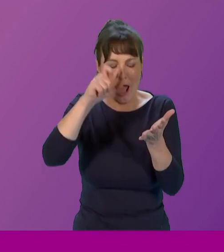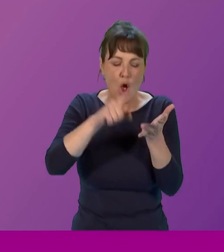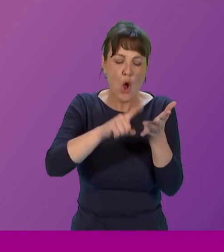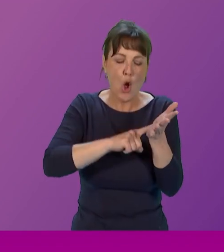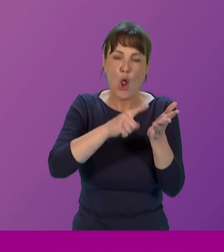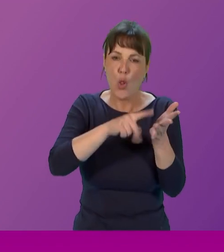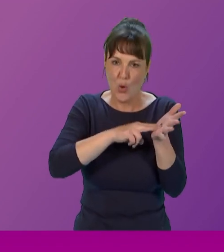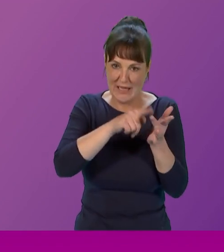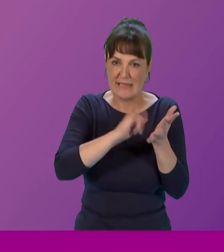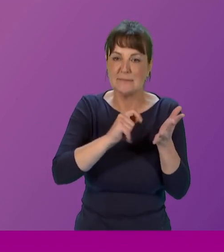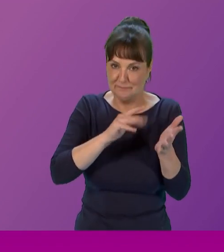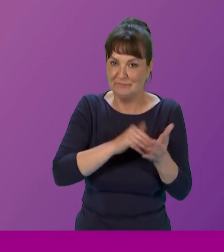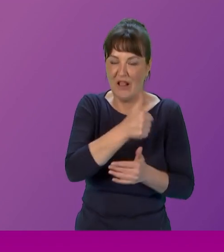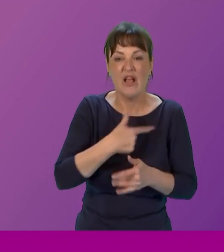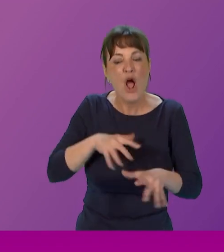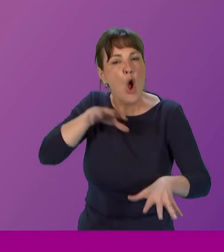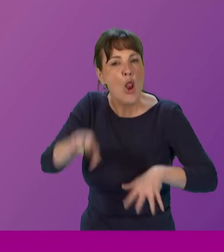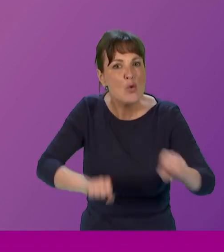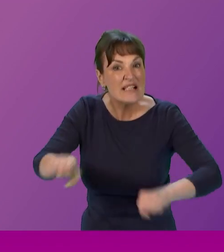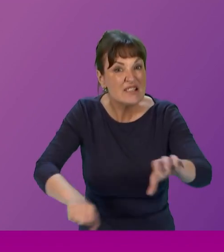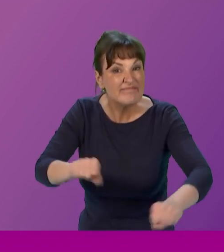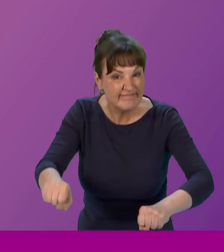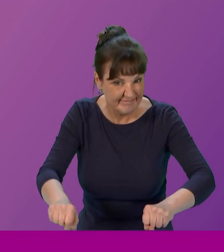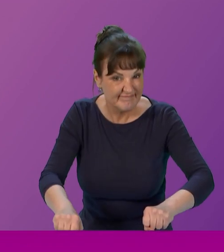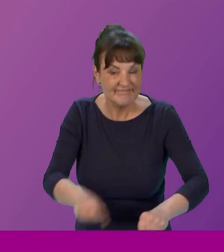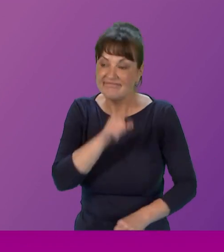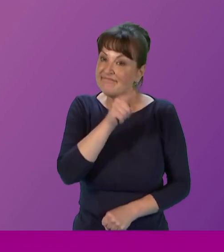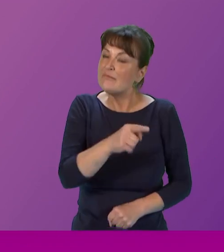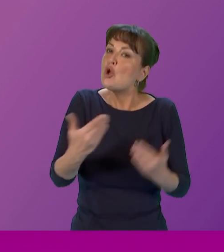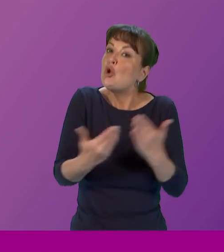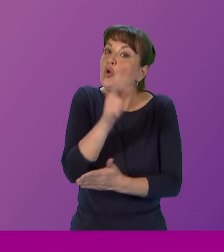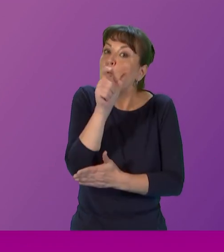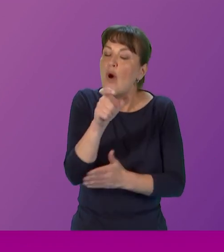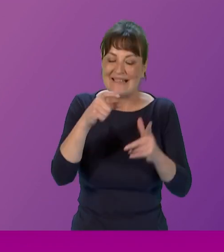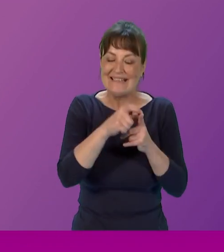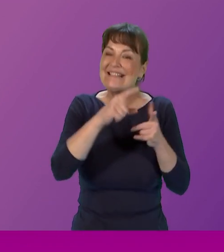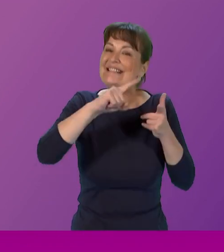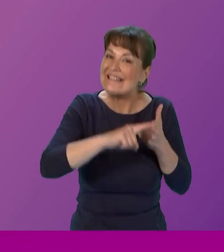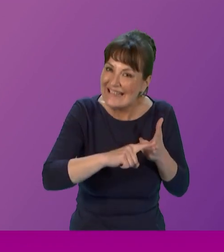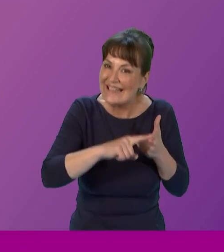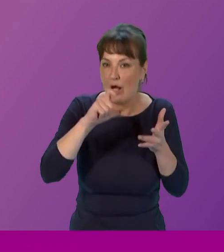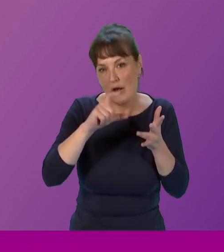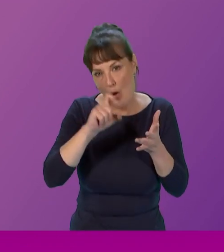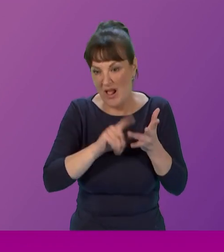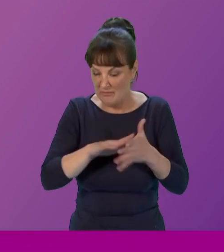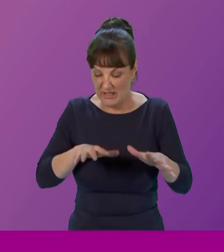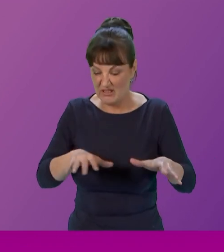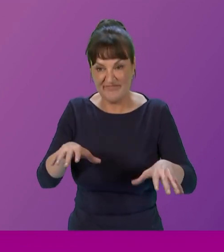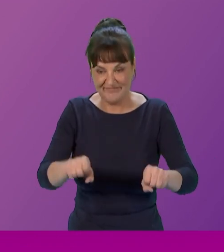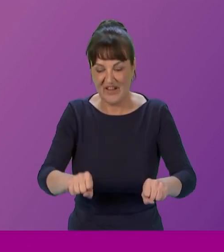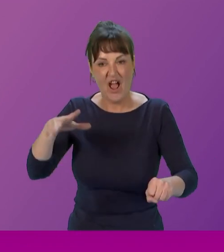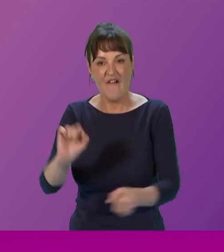and the new buzzword on the block decolonization in contrast to the historically